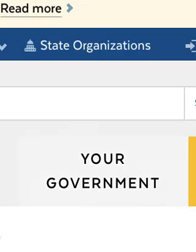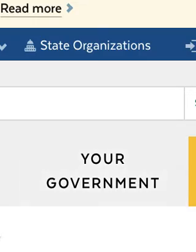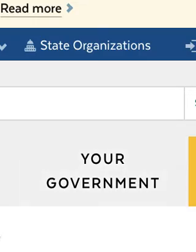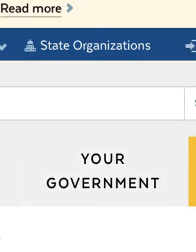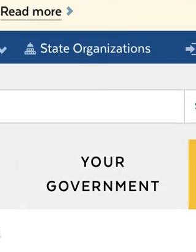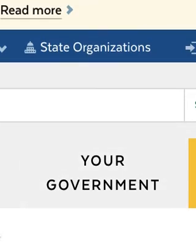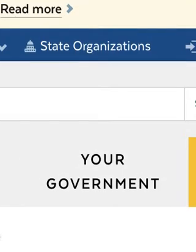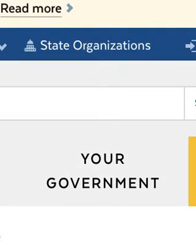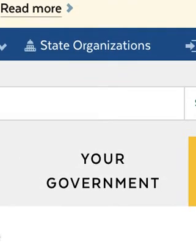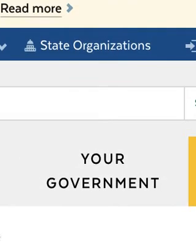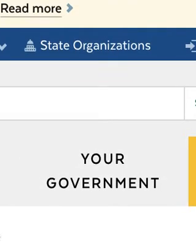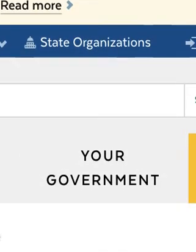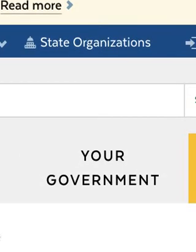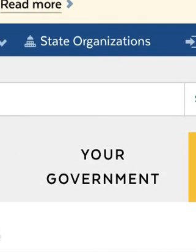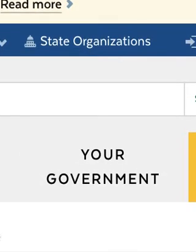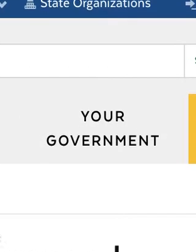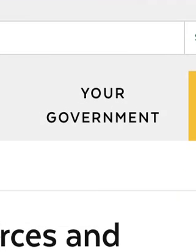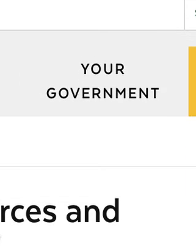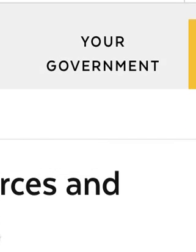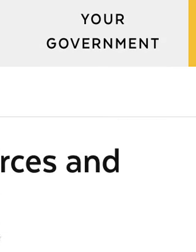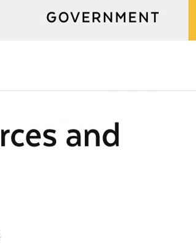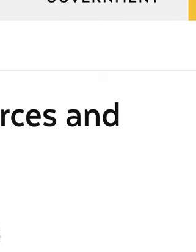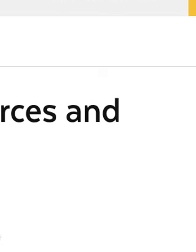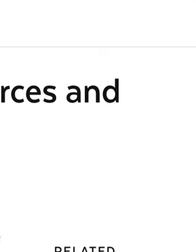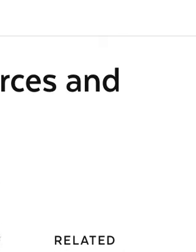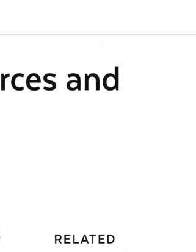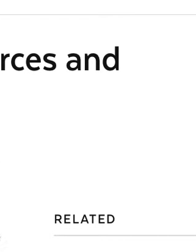This is Massachusetts. This is the official page.